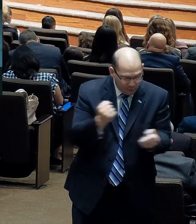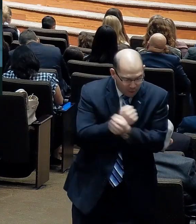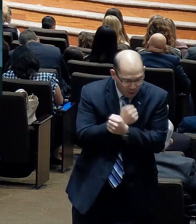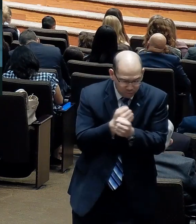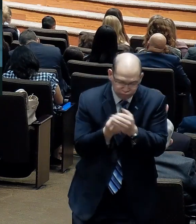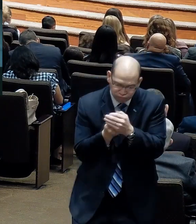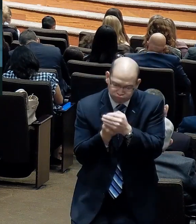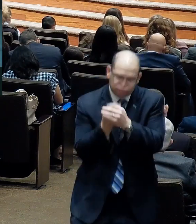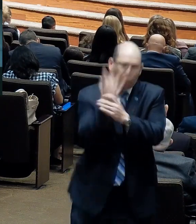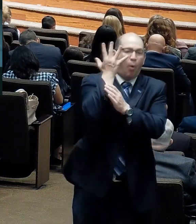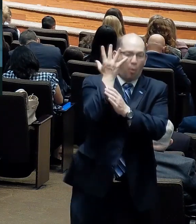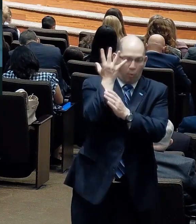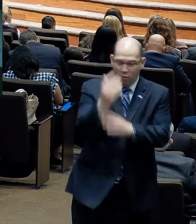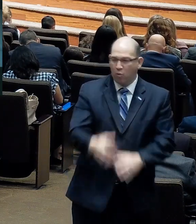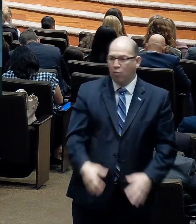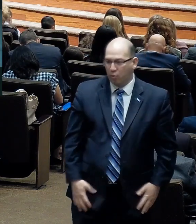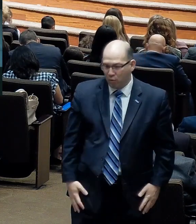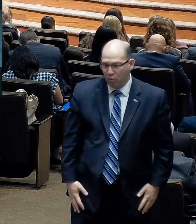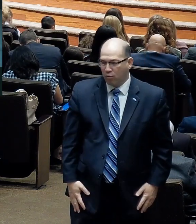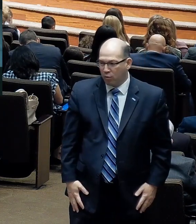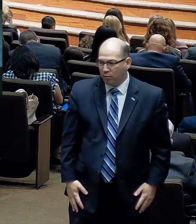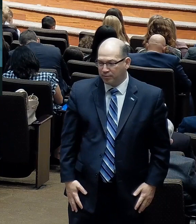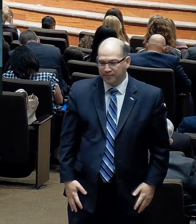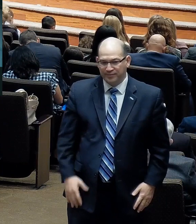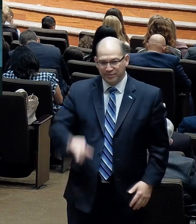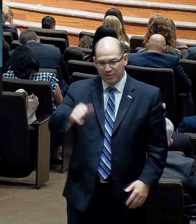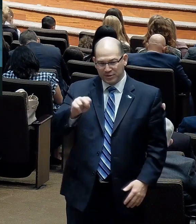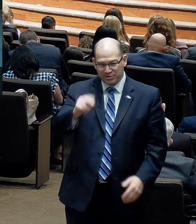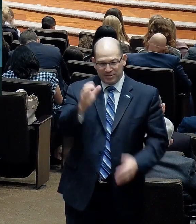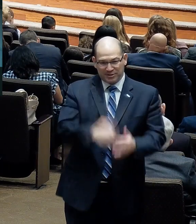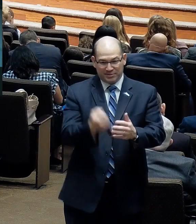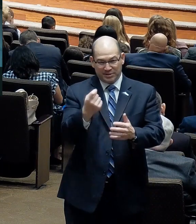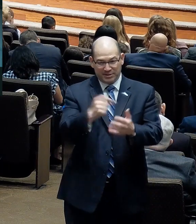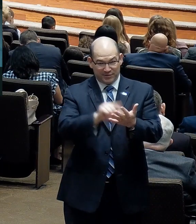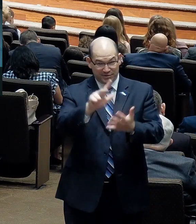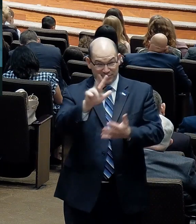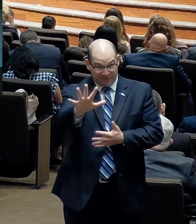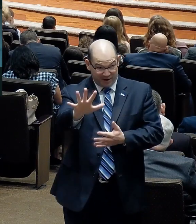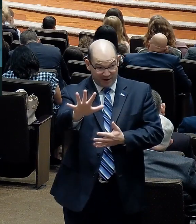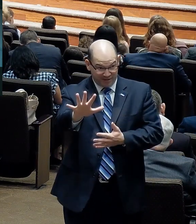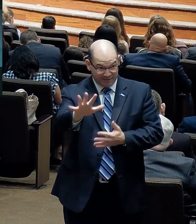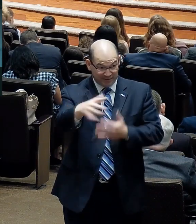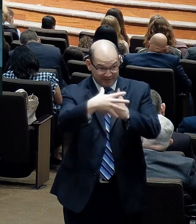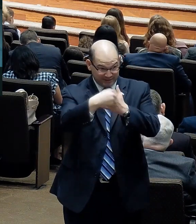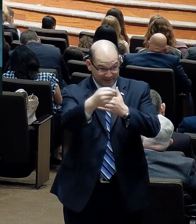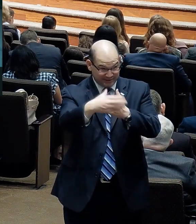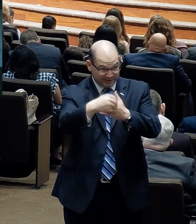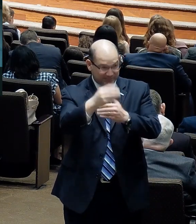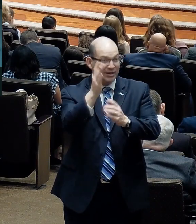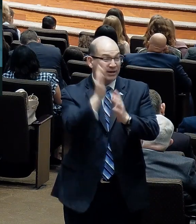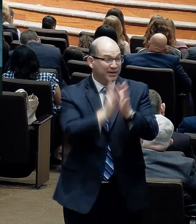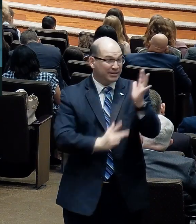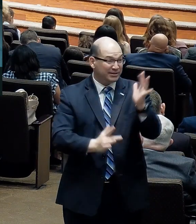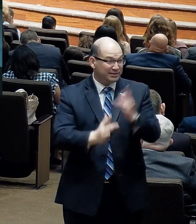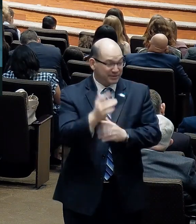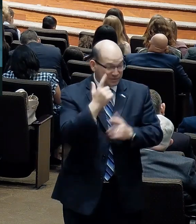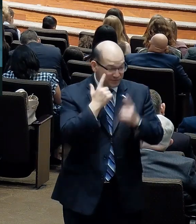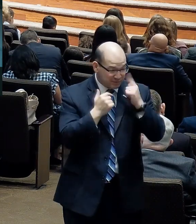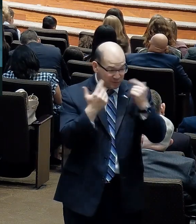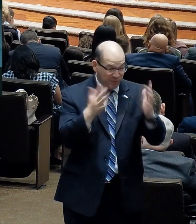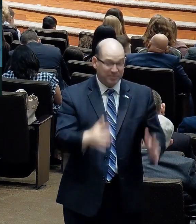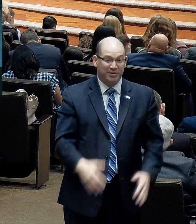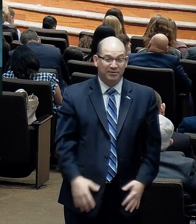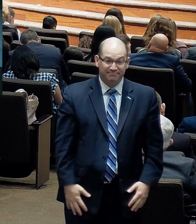You know it by memory, don't you? John 11, 35. Would you say it with me? Ready? Begin. Jesus wept. Notice what it says in verse 36.